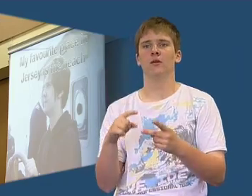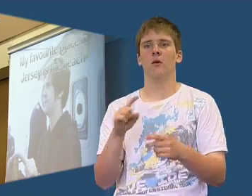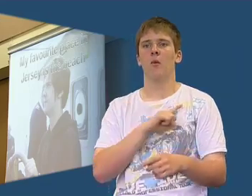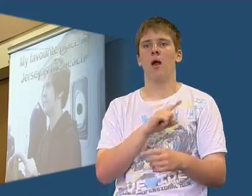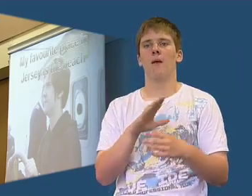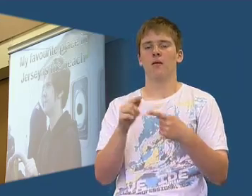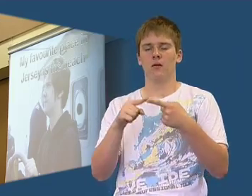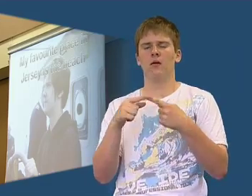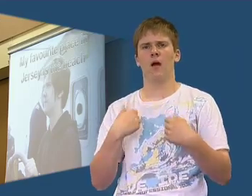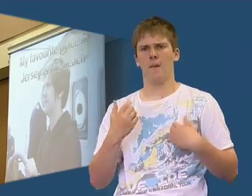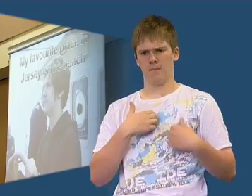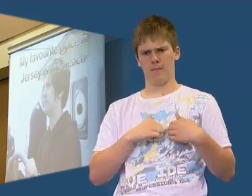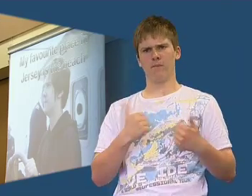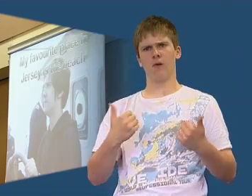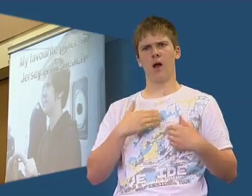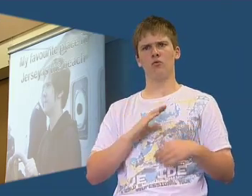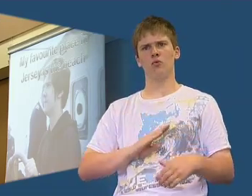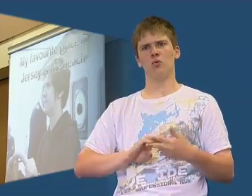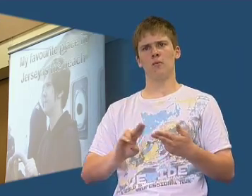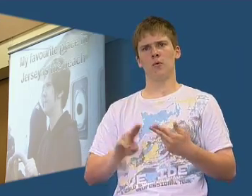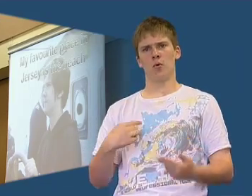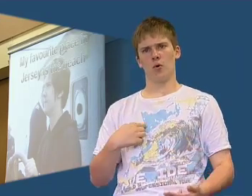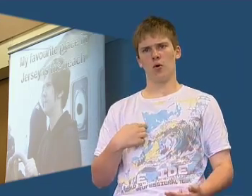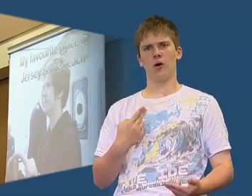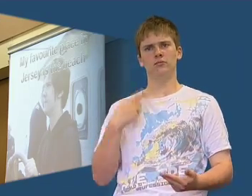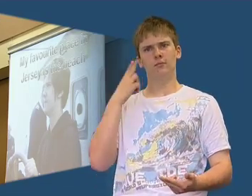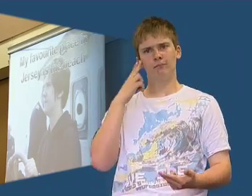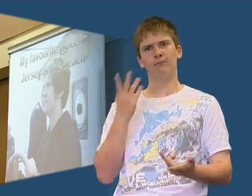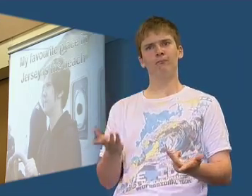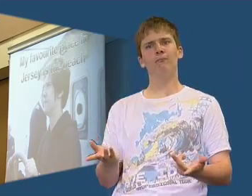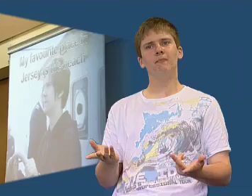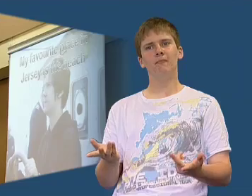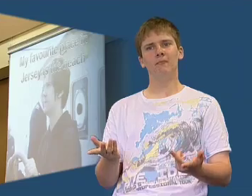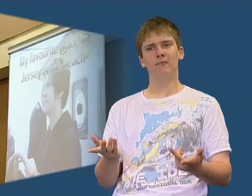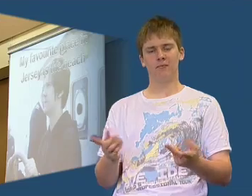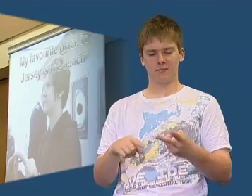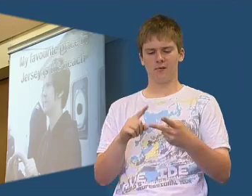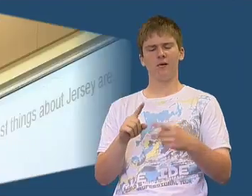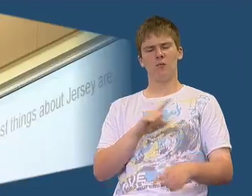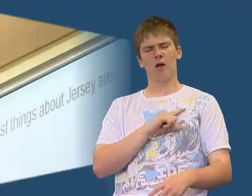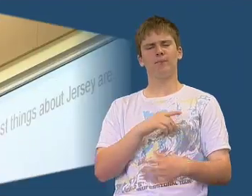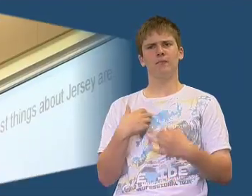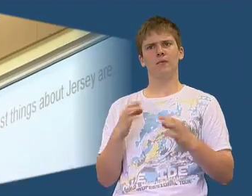My presentation was for two reasons. First was to tell them about myself, my interests, the fact that I'm deaf. I'm normal.